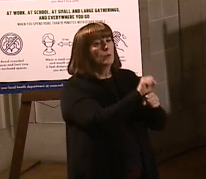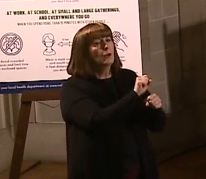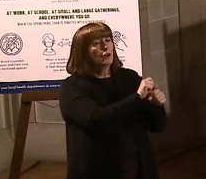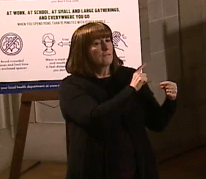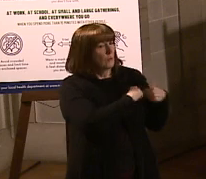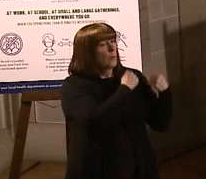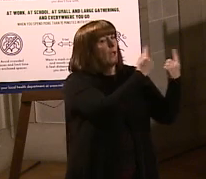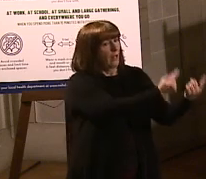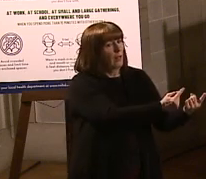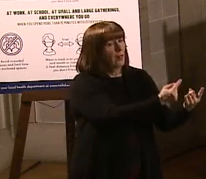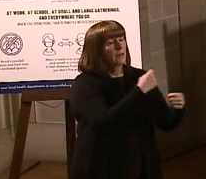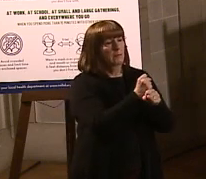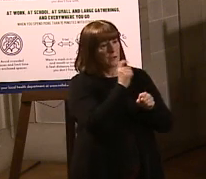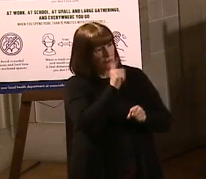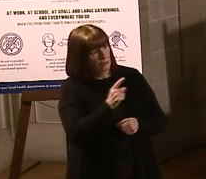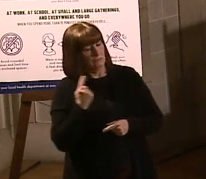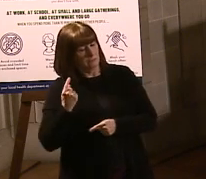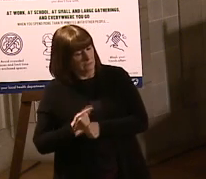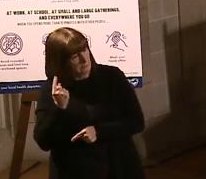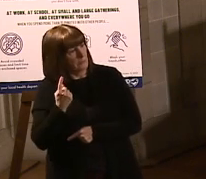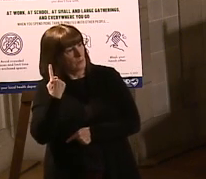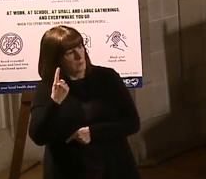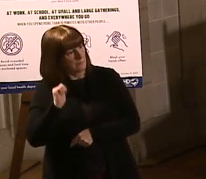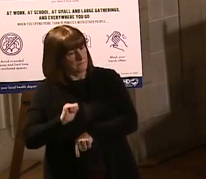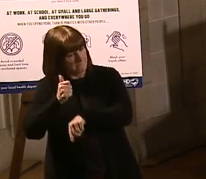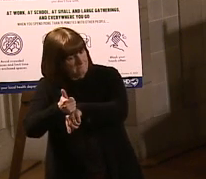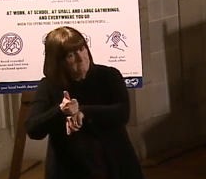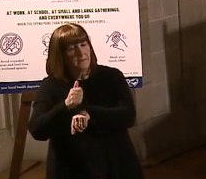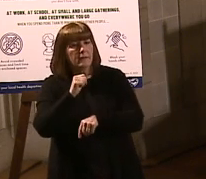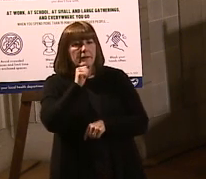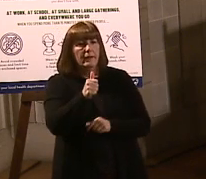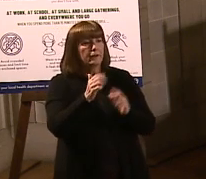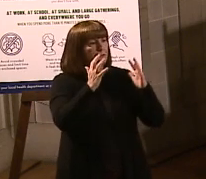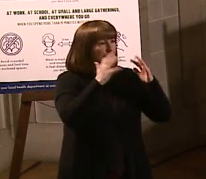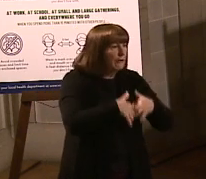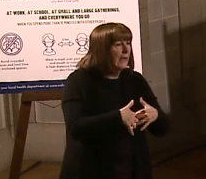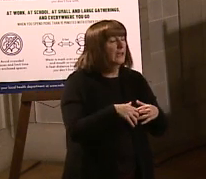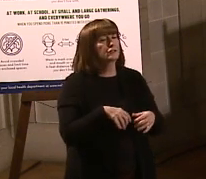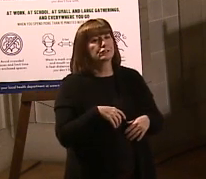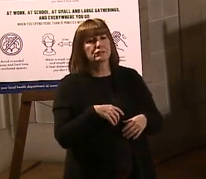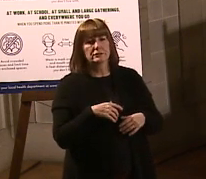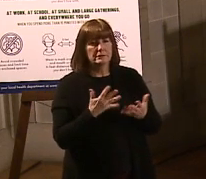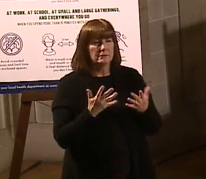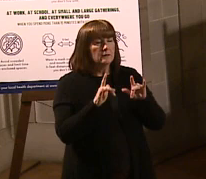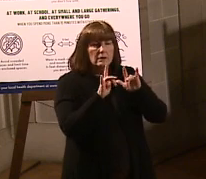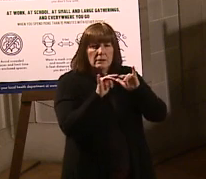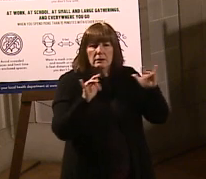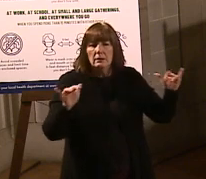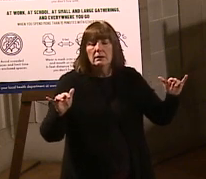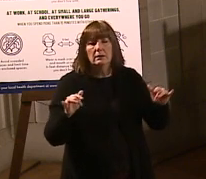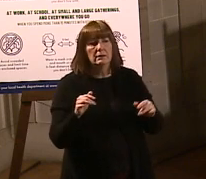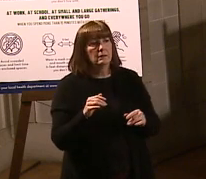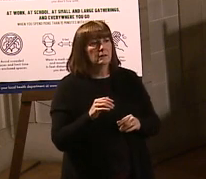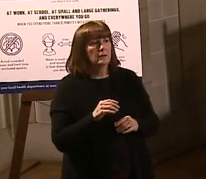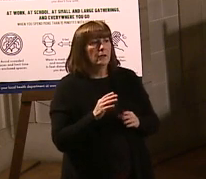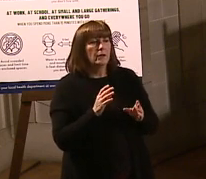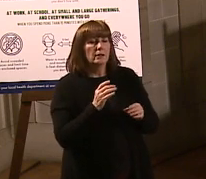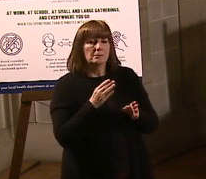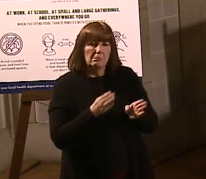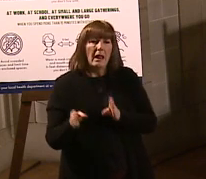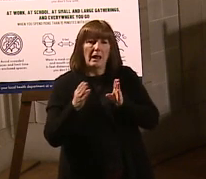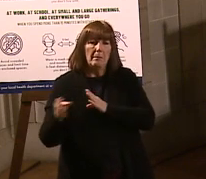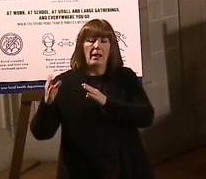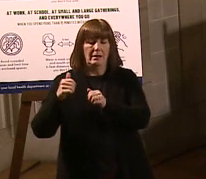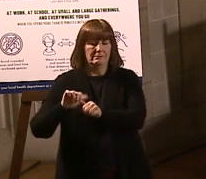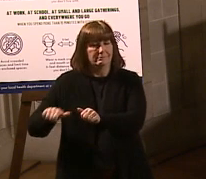a while to make sure that we got the correct one, one that wasn't going to crash. And so we've done a lot of work on